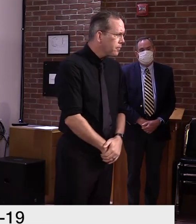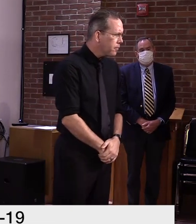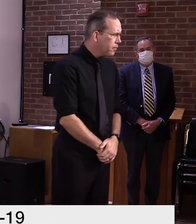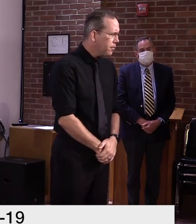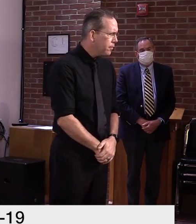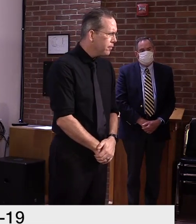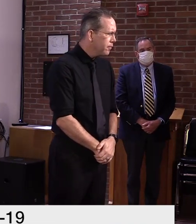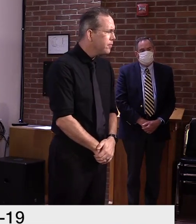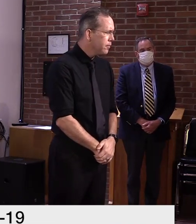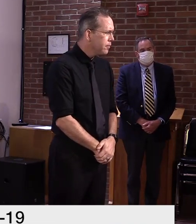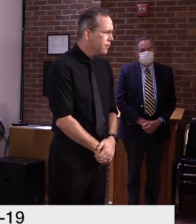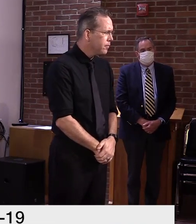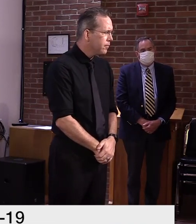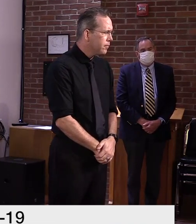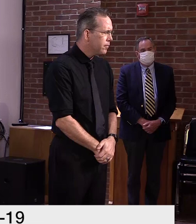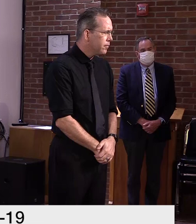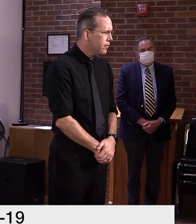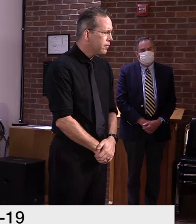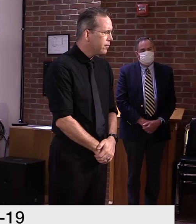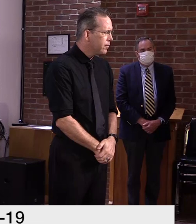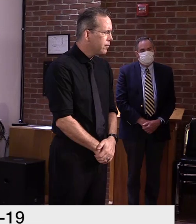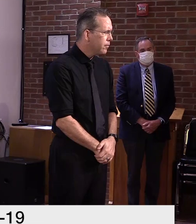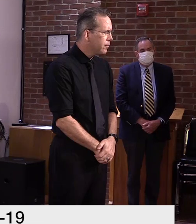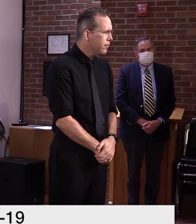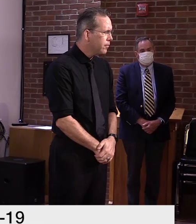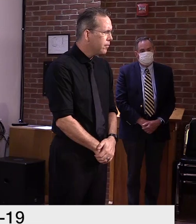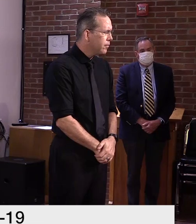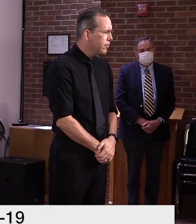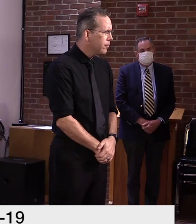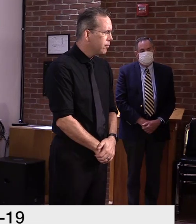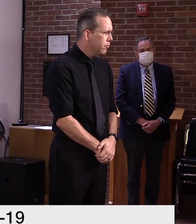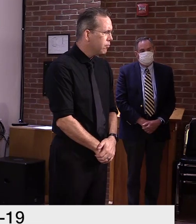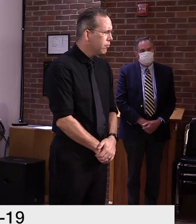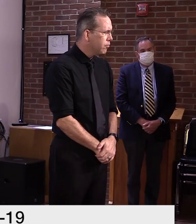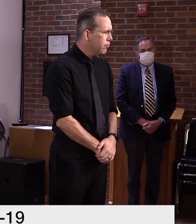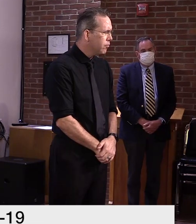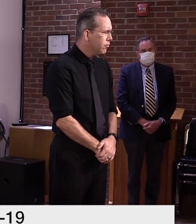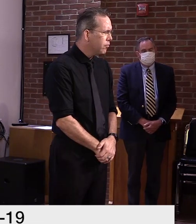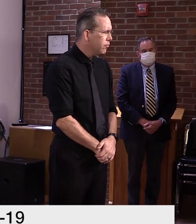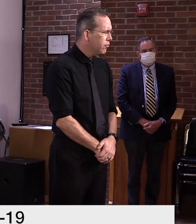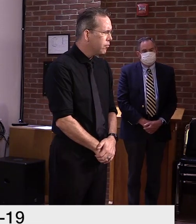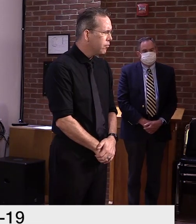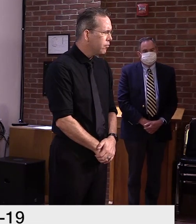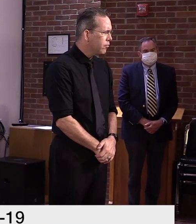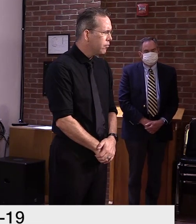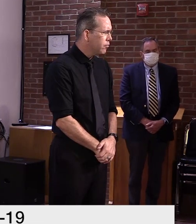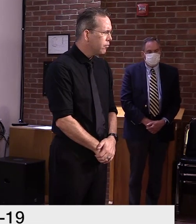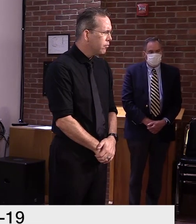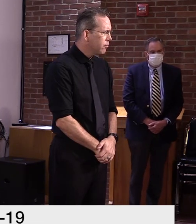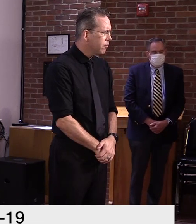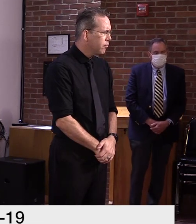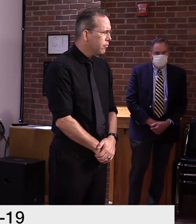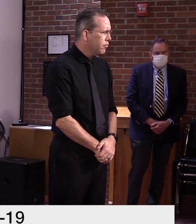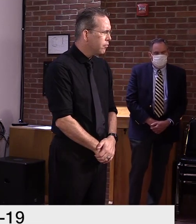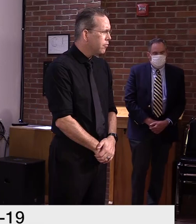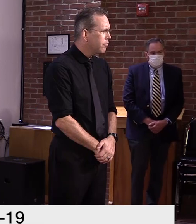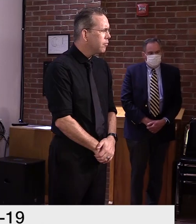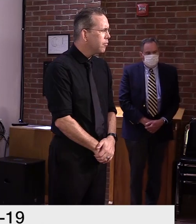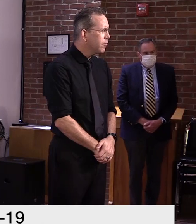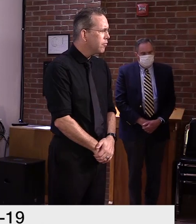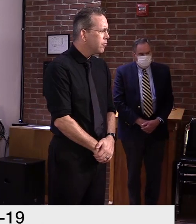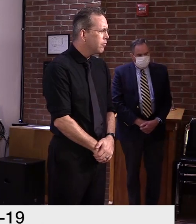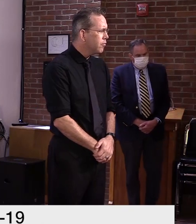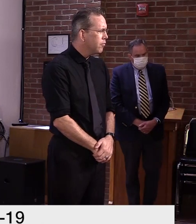from state by large vacation rental companies. And I'm wondering, is there a way the state is monitoring this and that it's